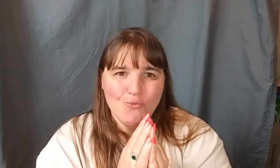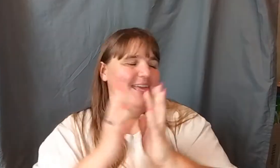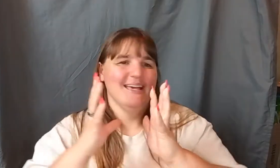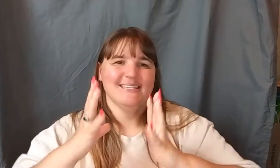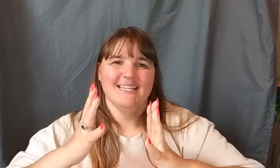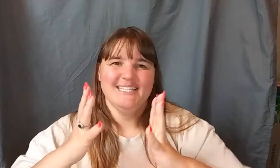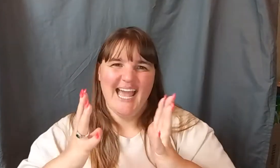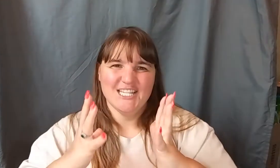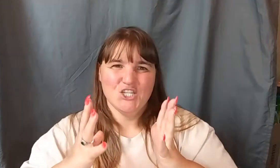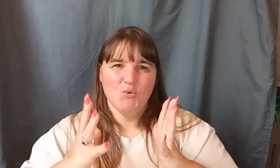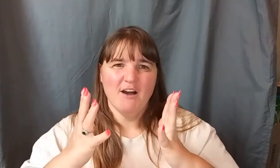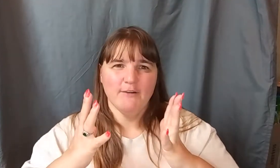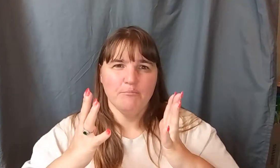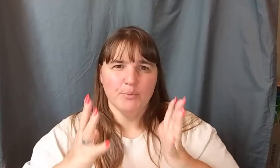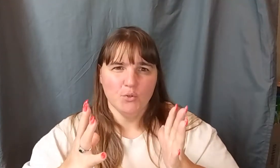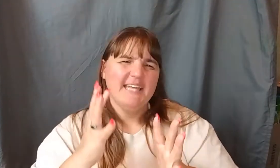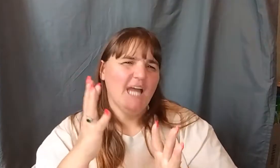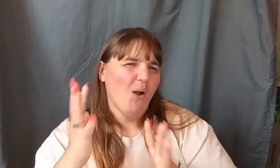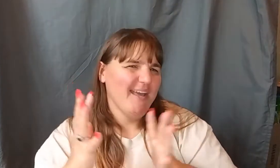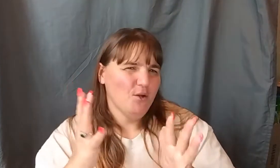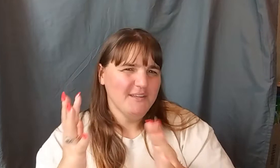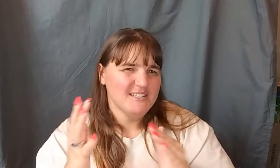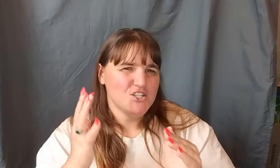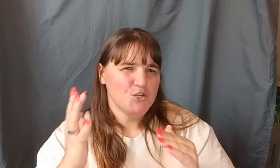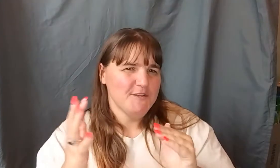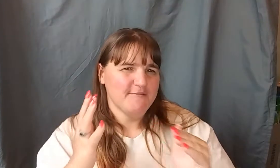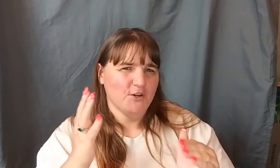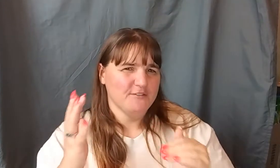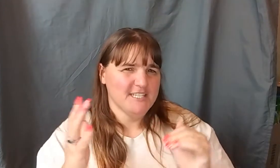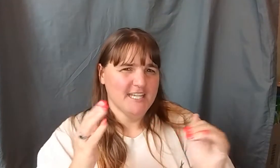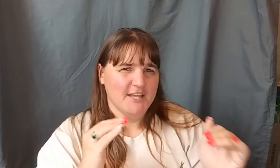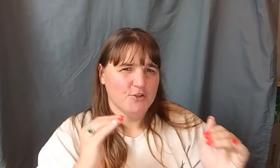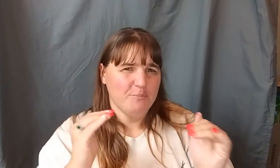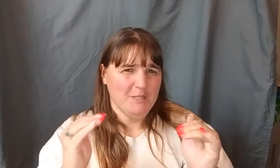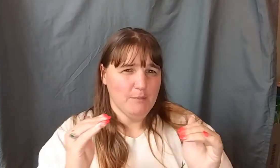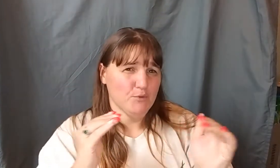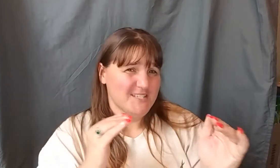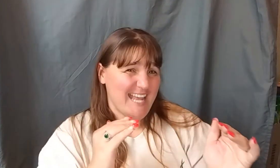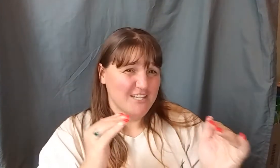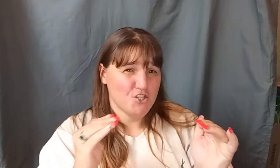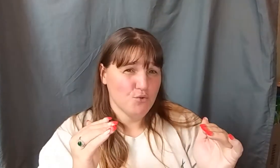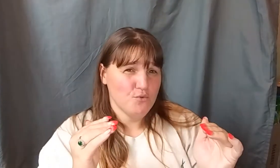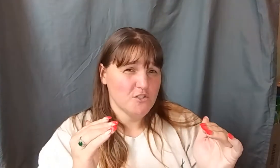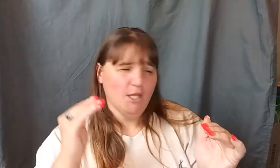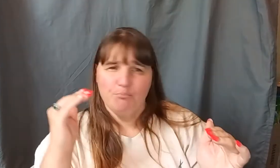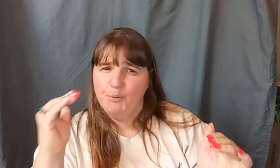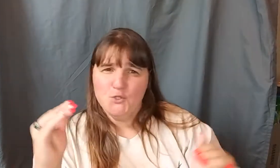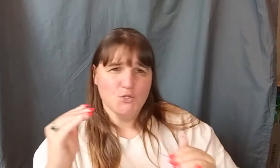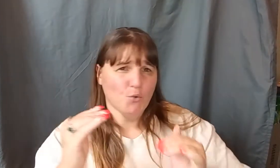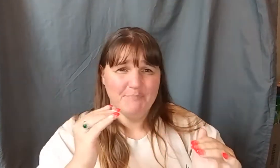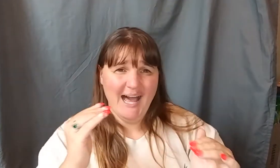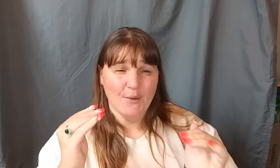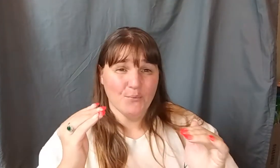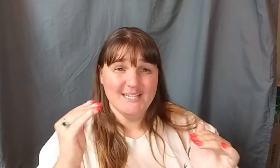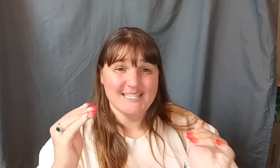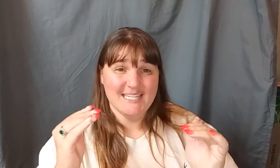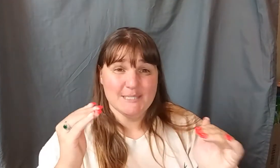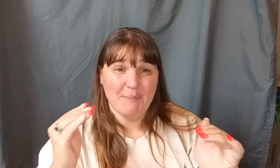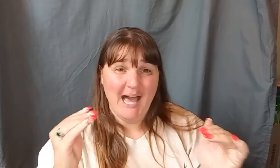he has a tattoo of a bull. And now, I don't get too involved in other people's tattoos and personal reasonings behind